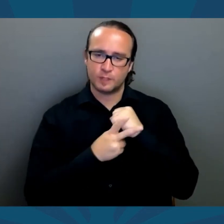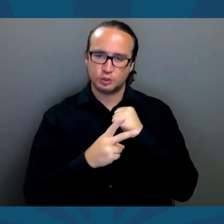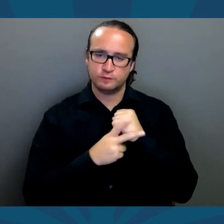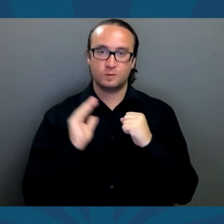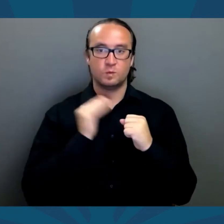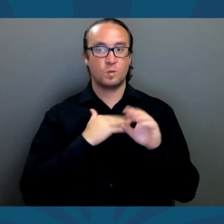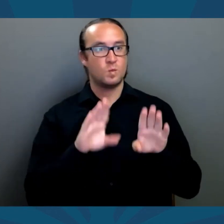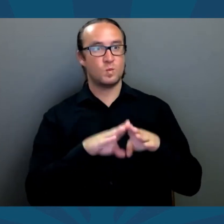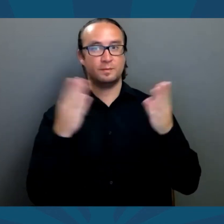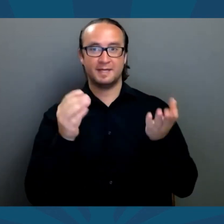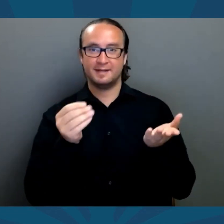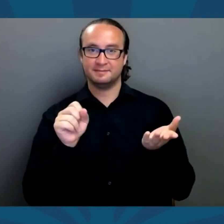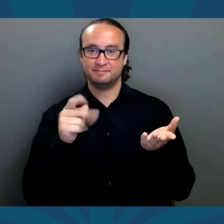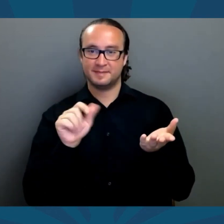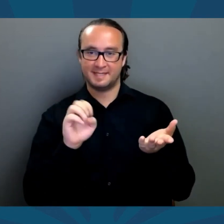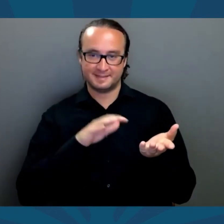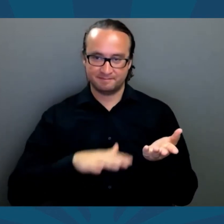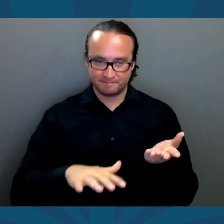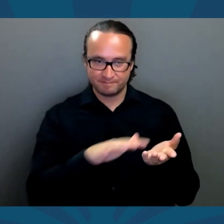preserve our open spaces,